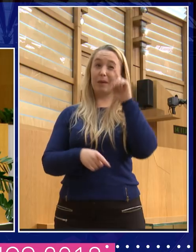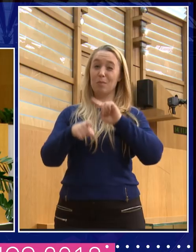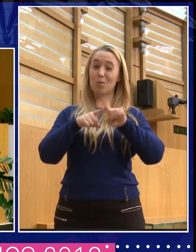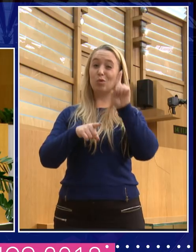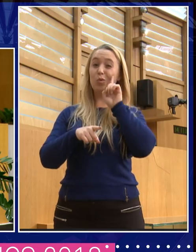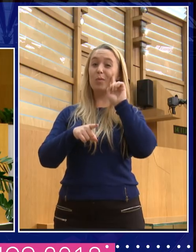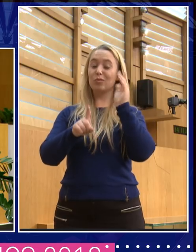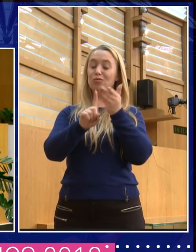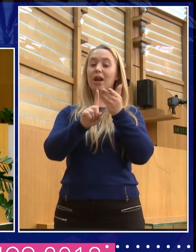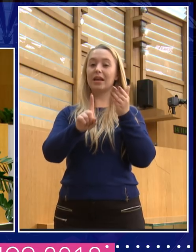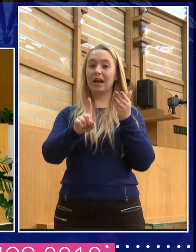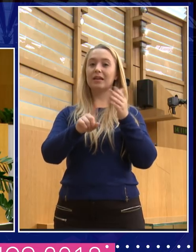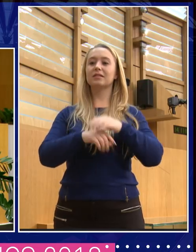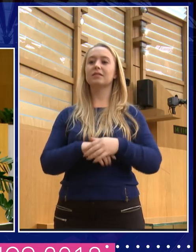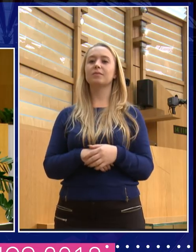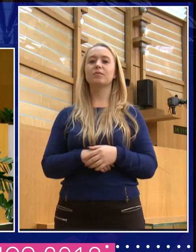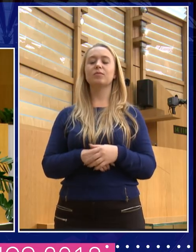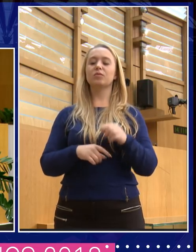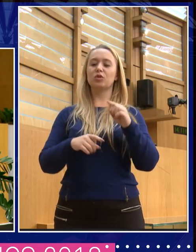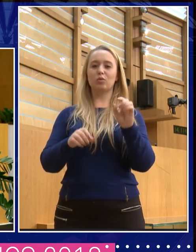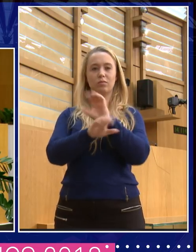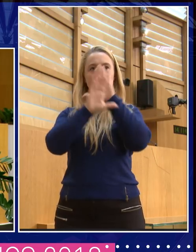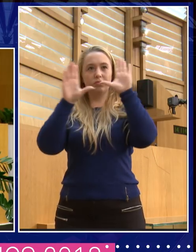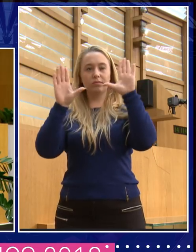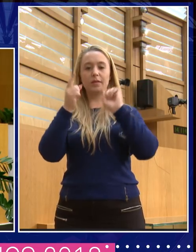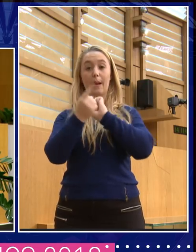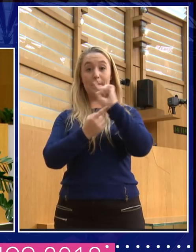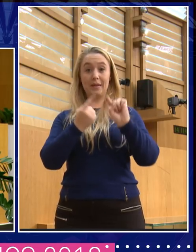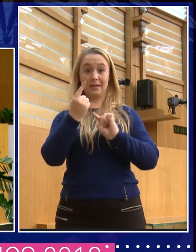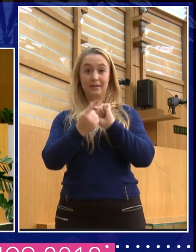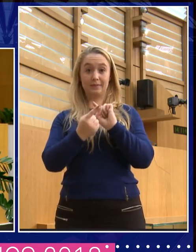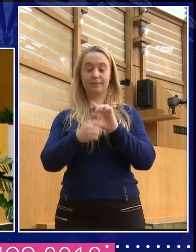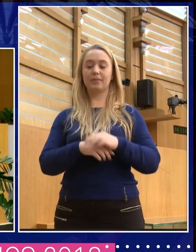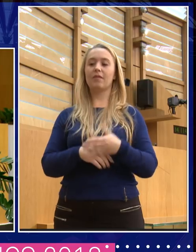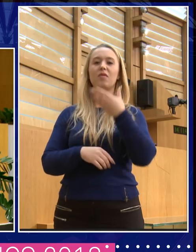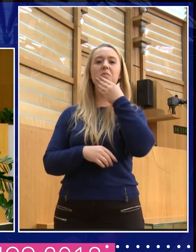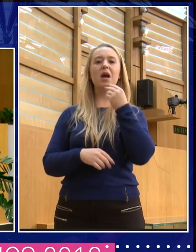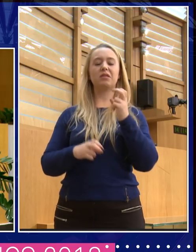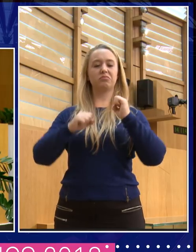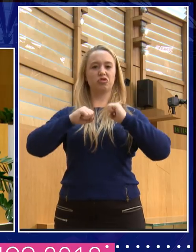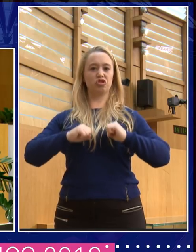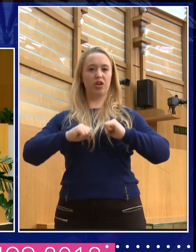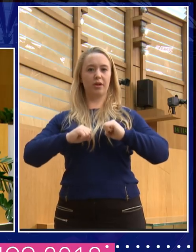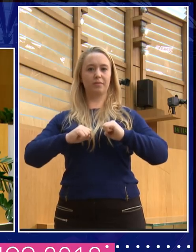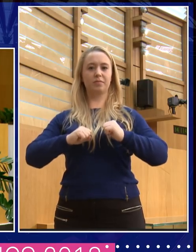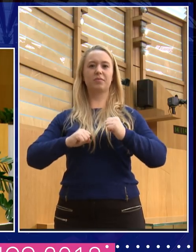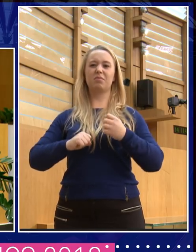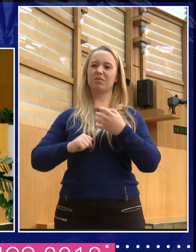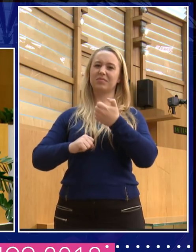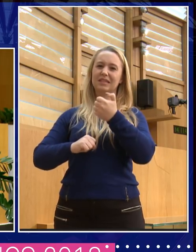Well, a meeting is going on. there's a man in the chair. There's about six or seven blokes around the table and one woman.